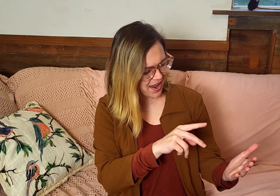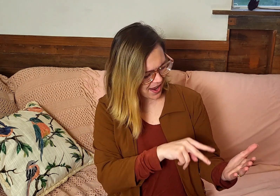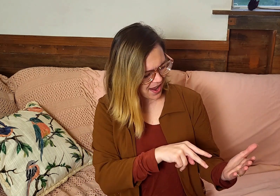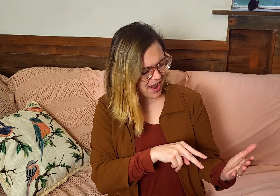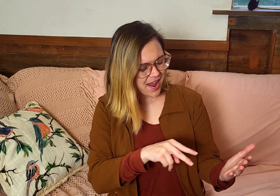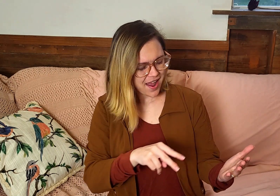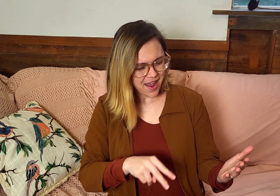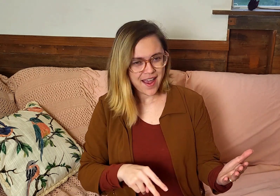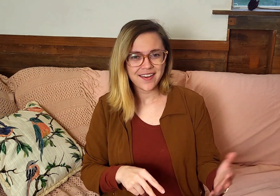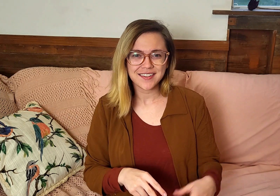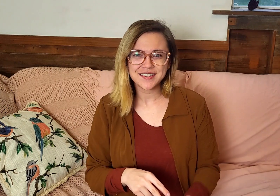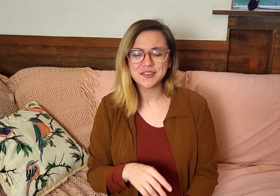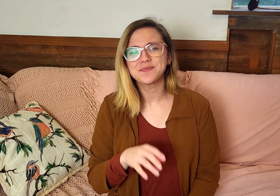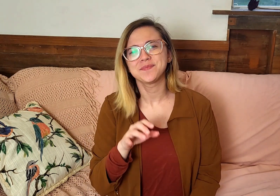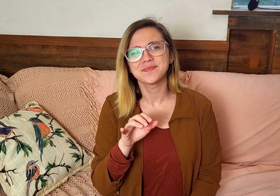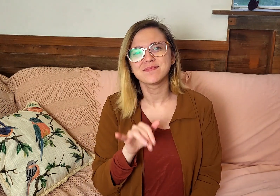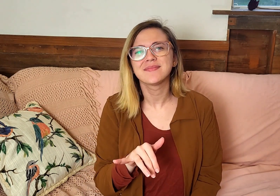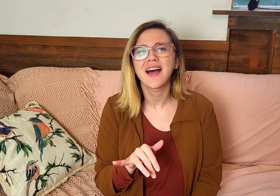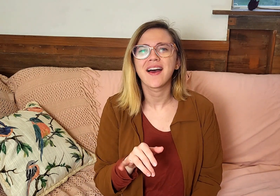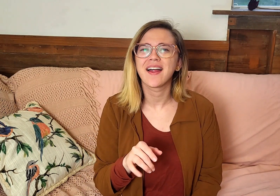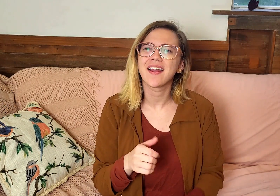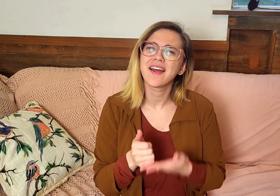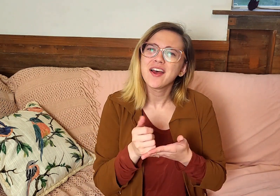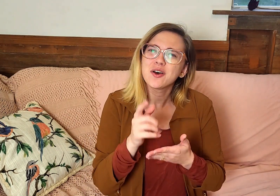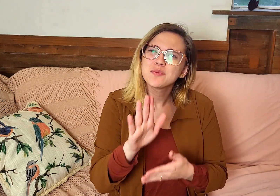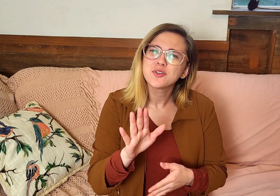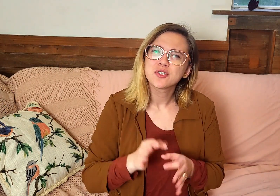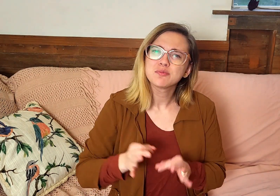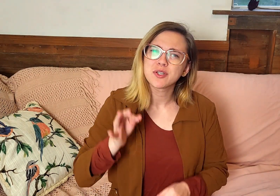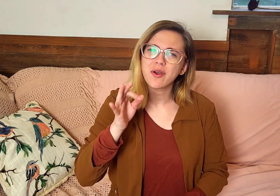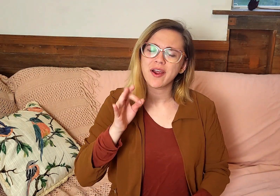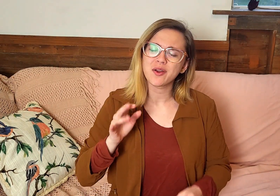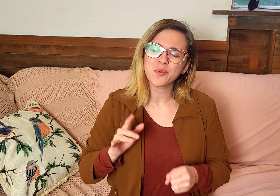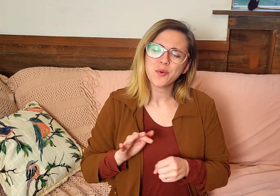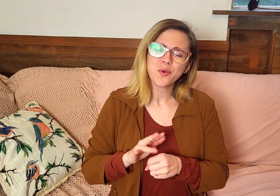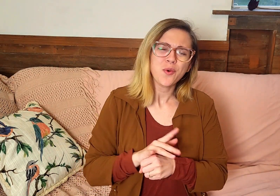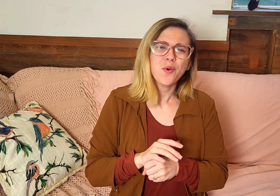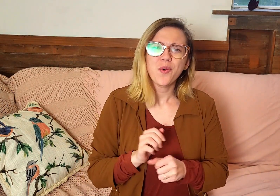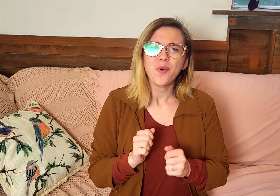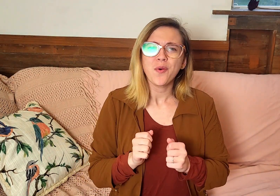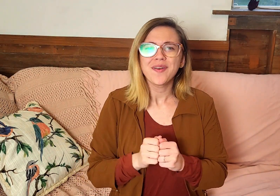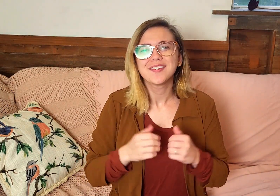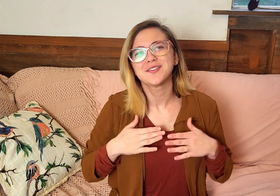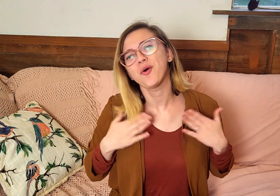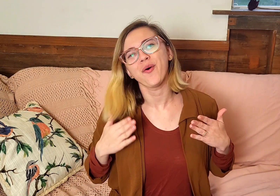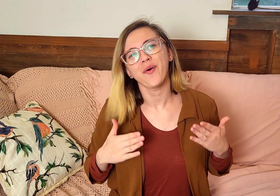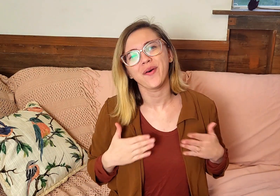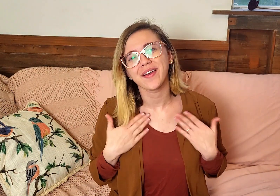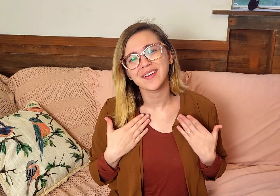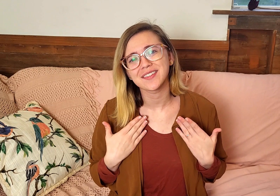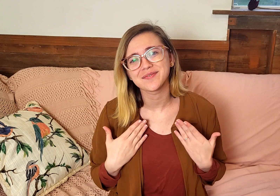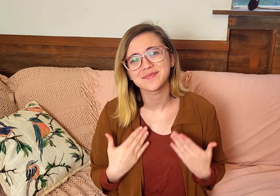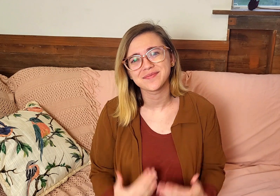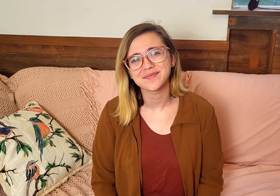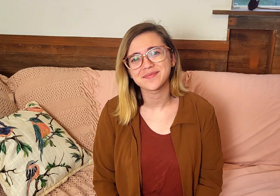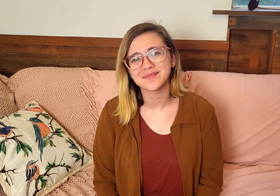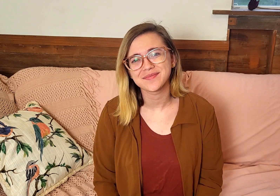true. God will take care of me. That helps your spirit be filled with joy.